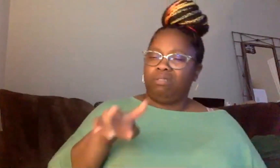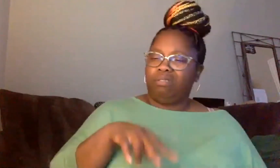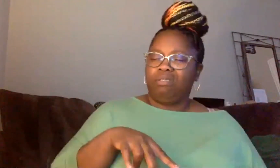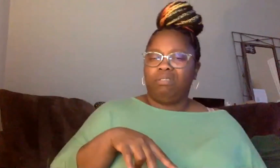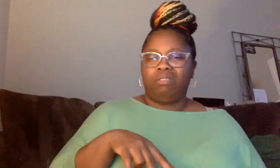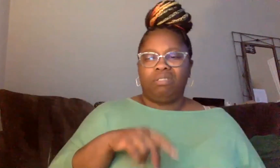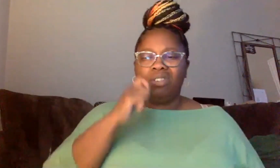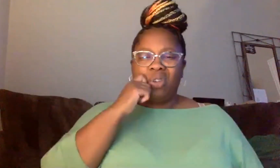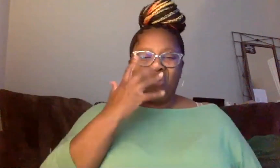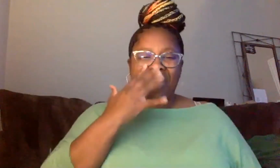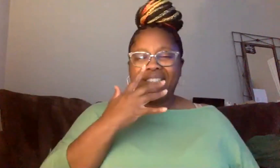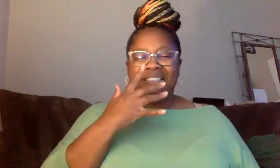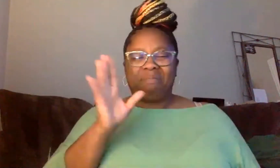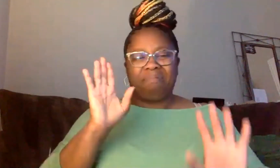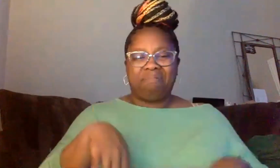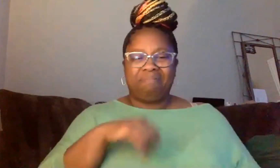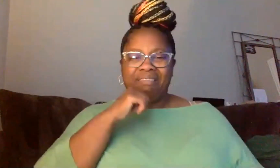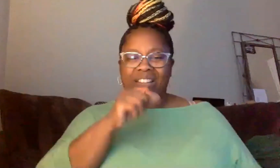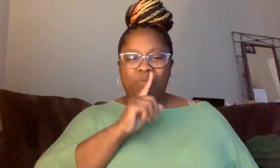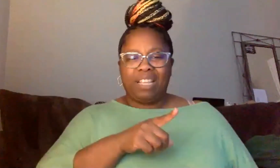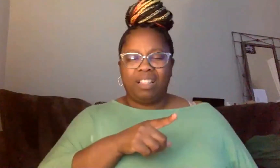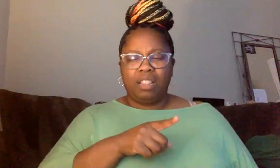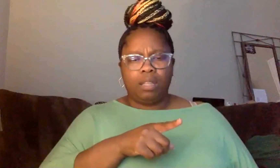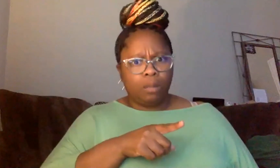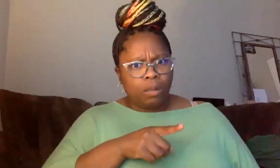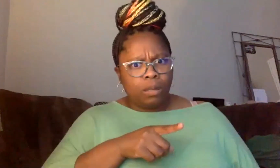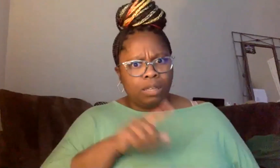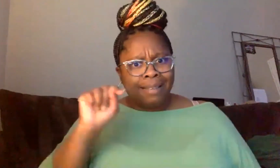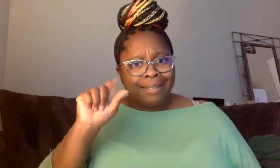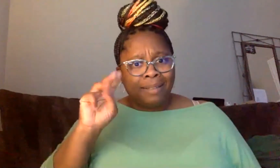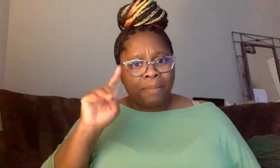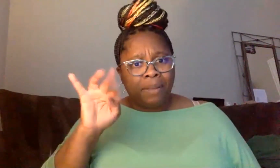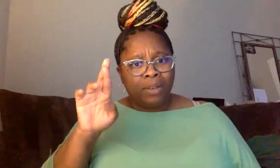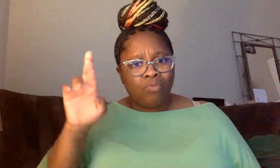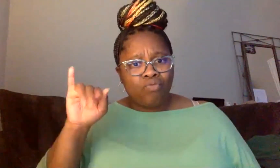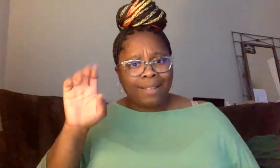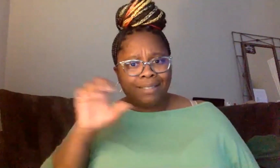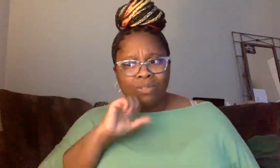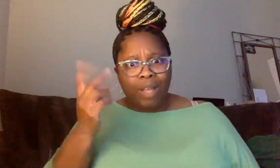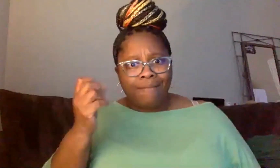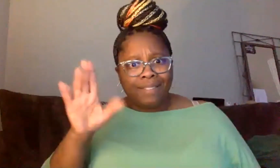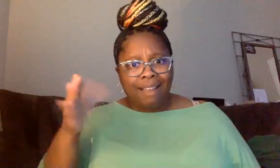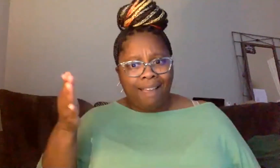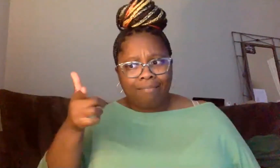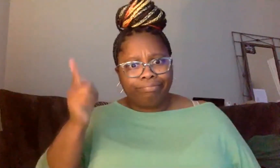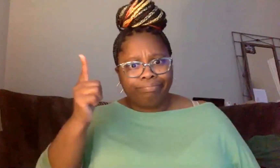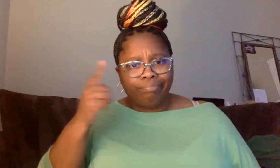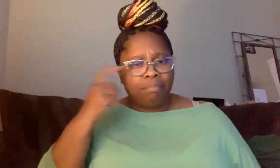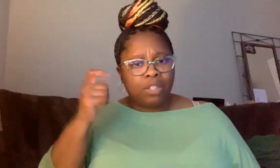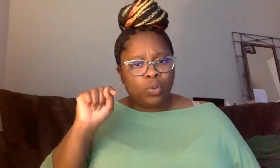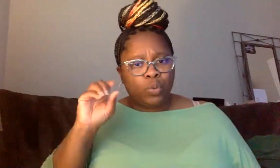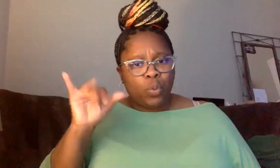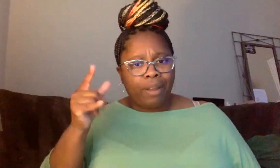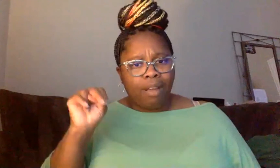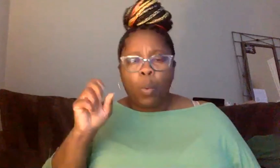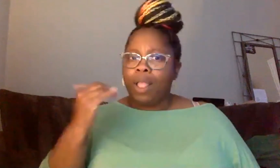think racism still exists. Because how can a 12 year old boy like Tamir Rice die because of a toy gun? Or how can recently, I believe